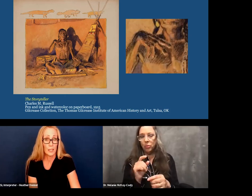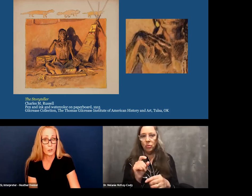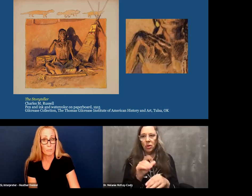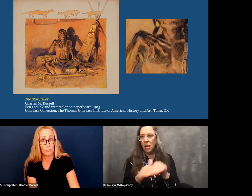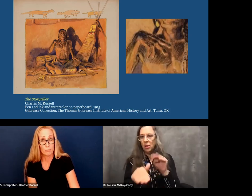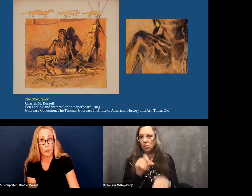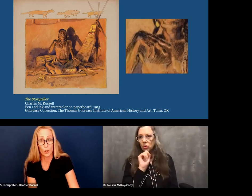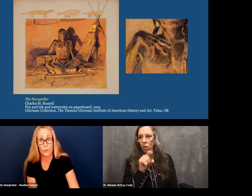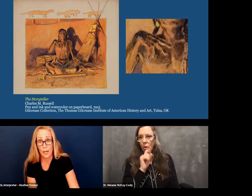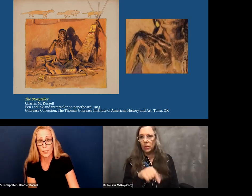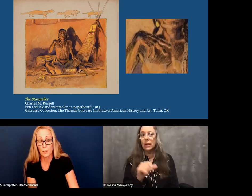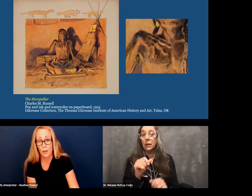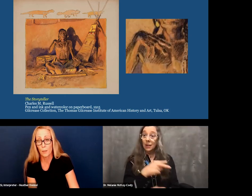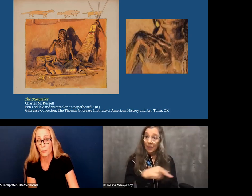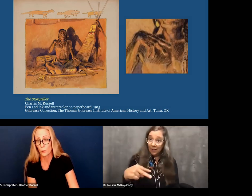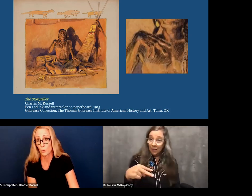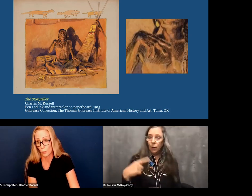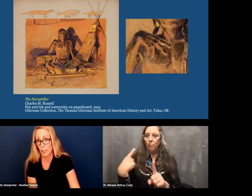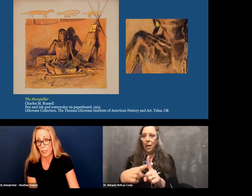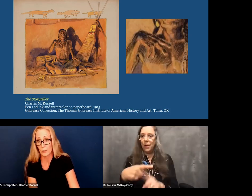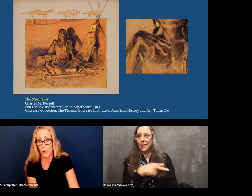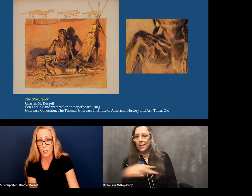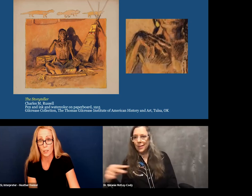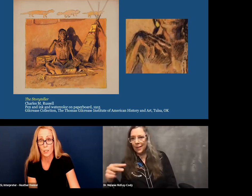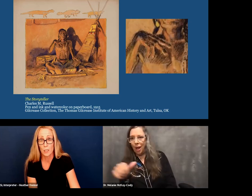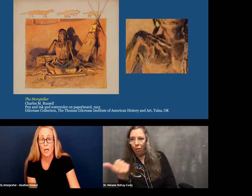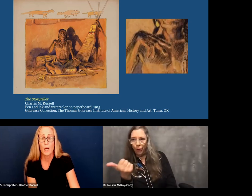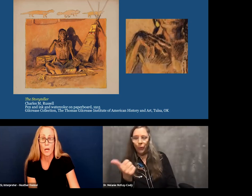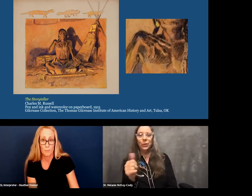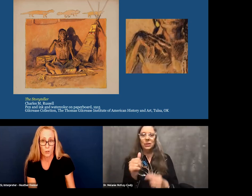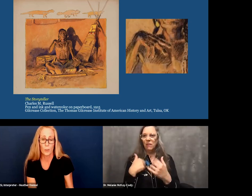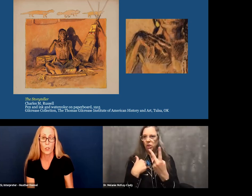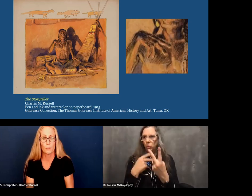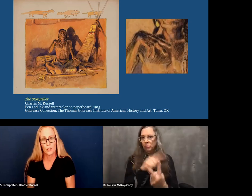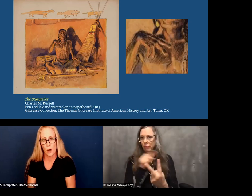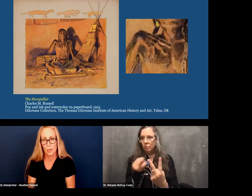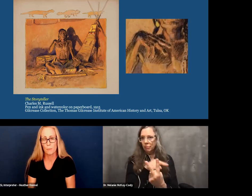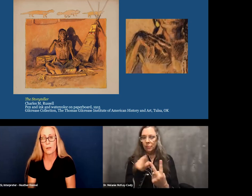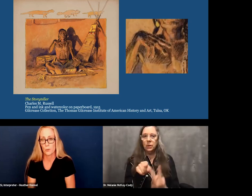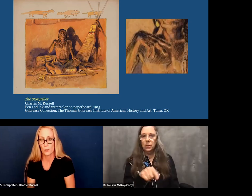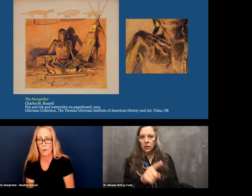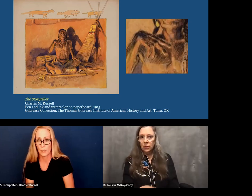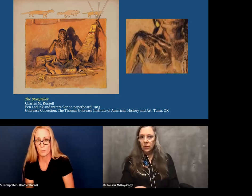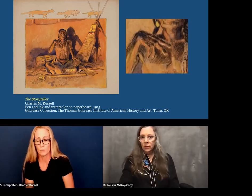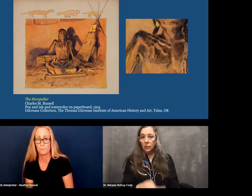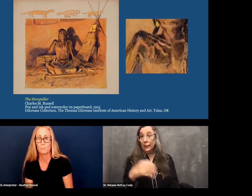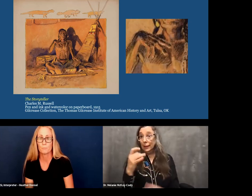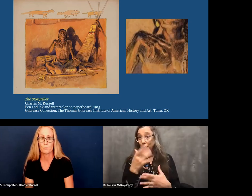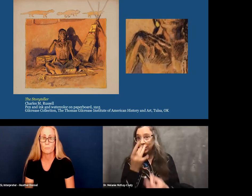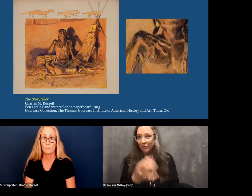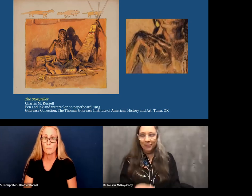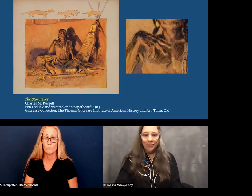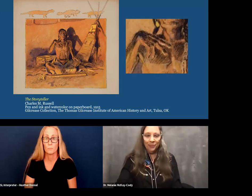I actually learned that through working in hand talk. So it could mean dog, but also a small animal.